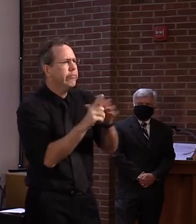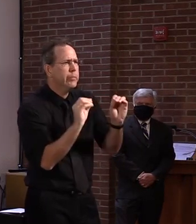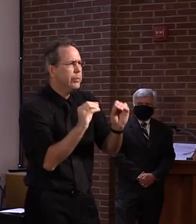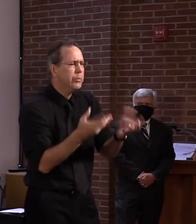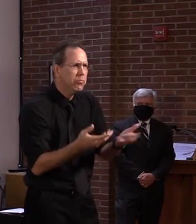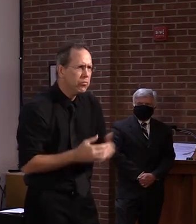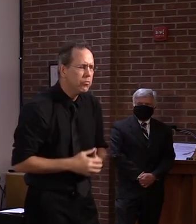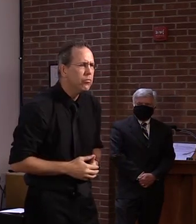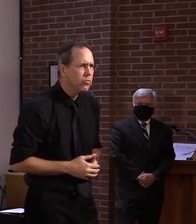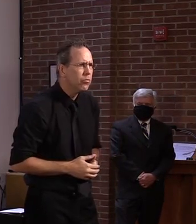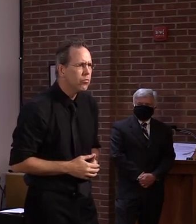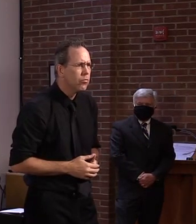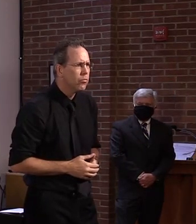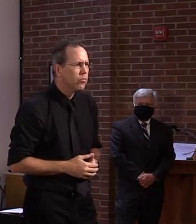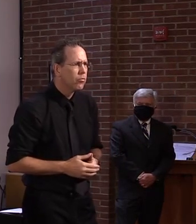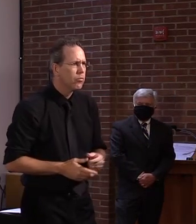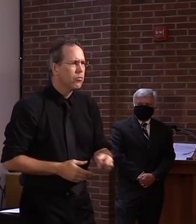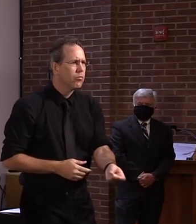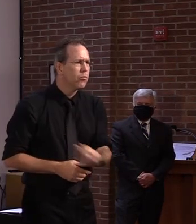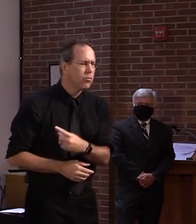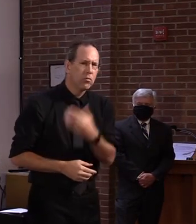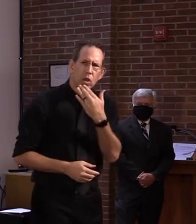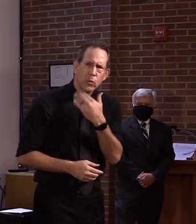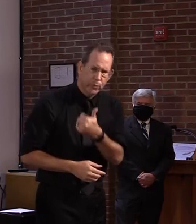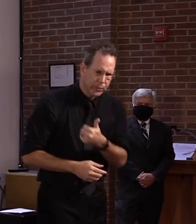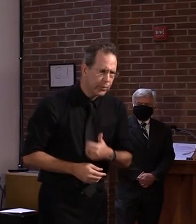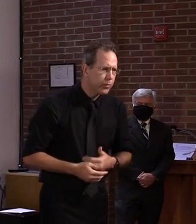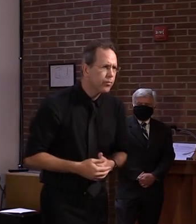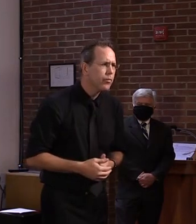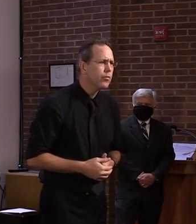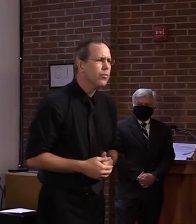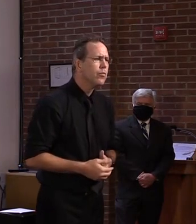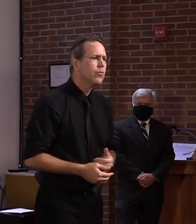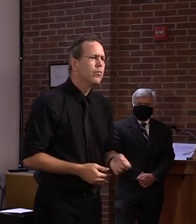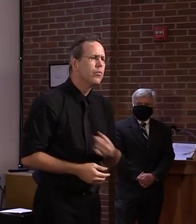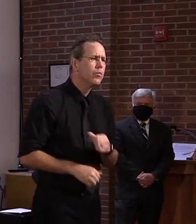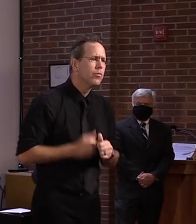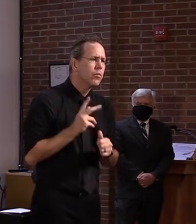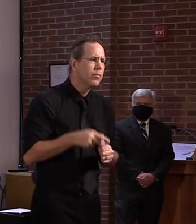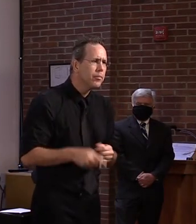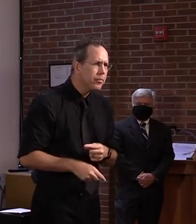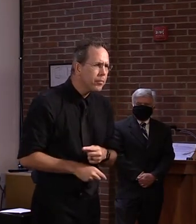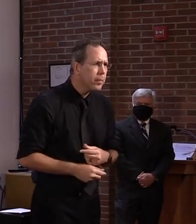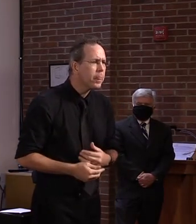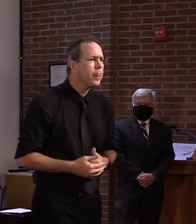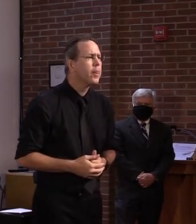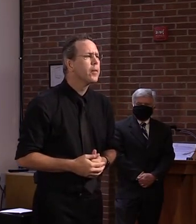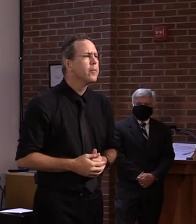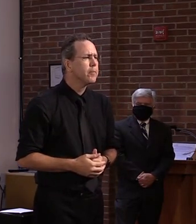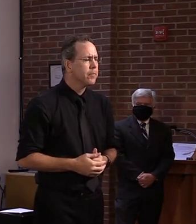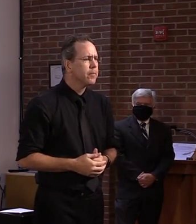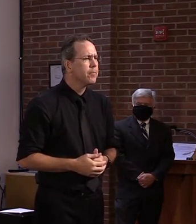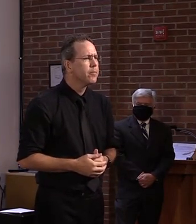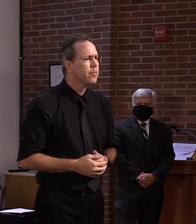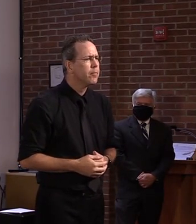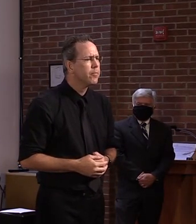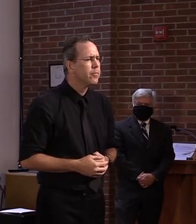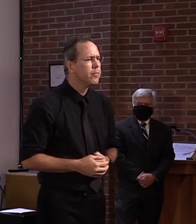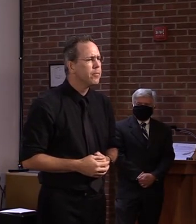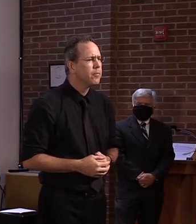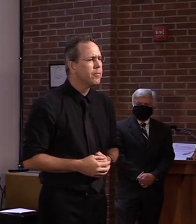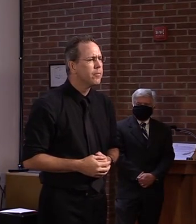Thank you. Thank there a way to know county by county how those numbers break down? And when you say less than a handful,